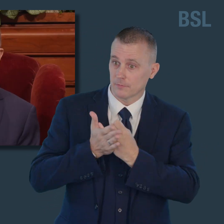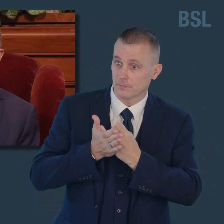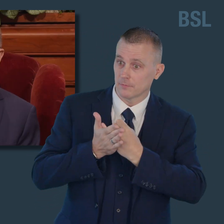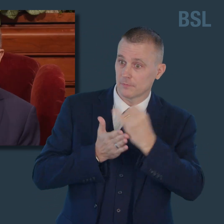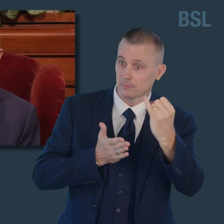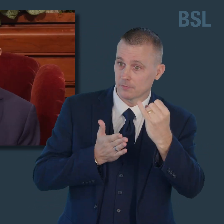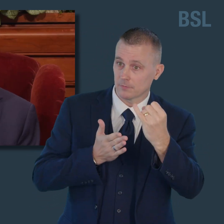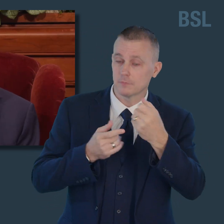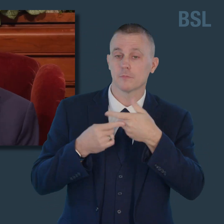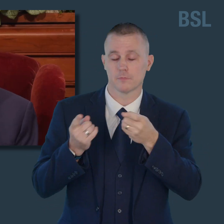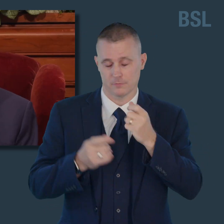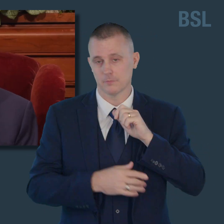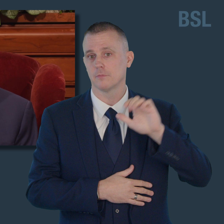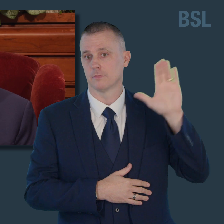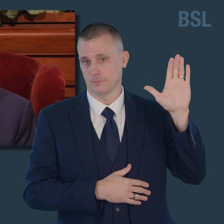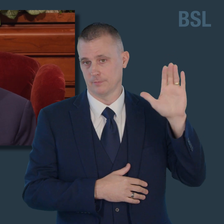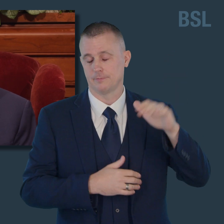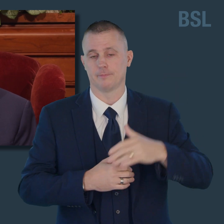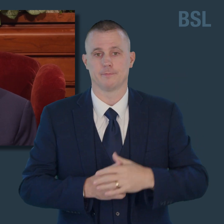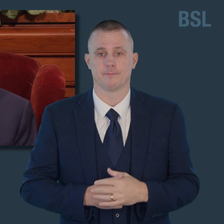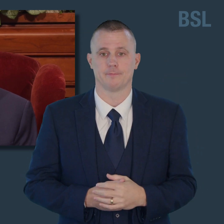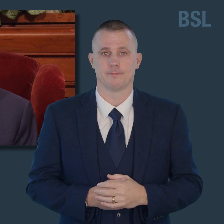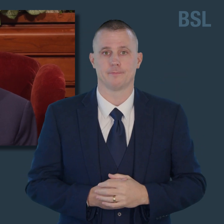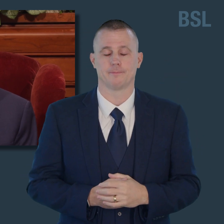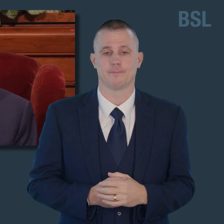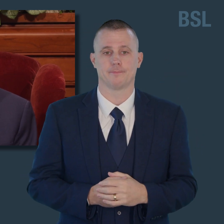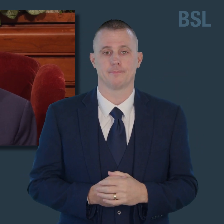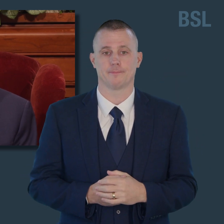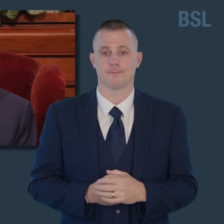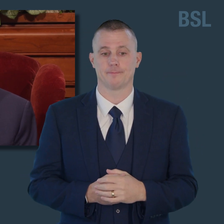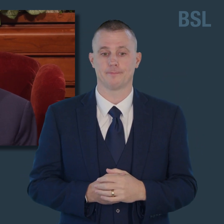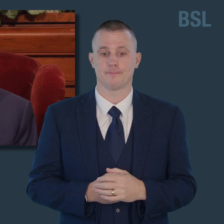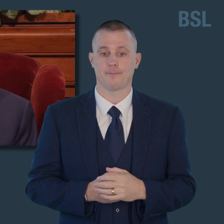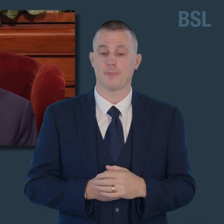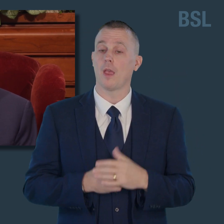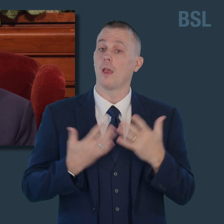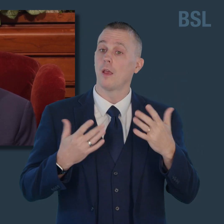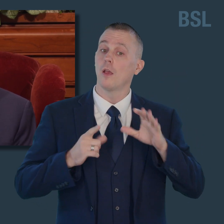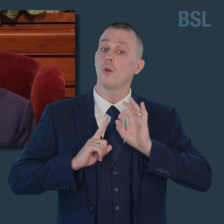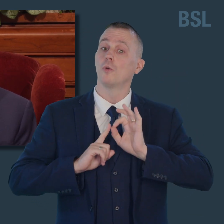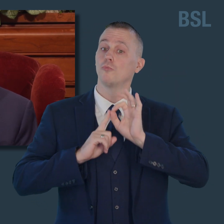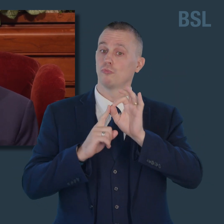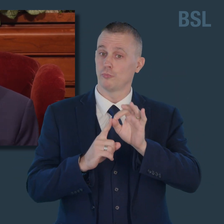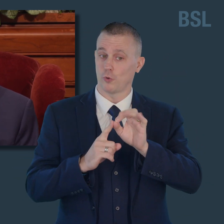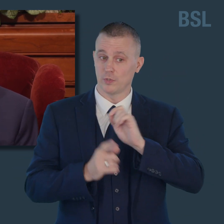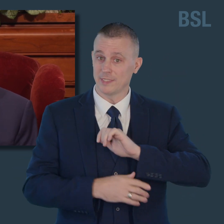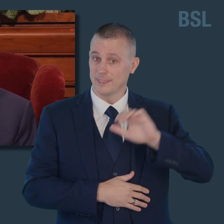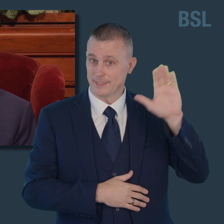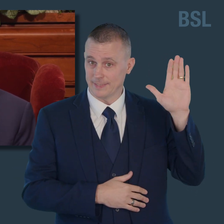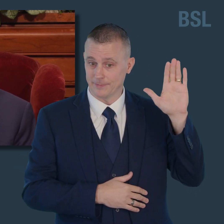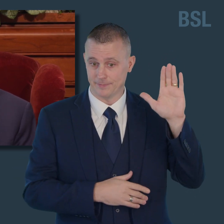Those opposed, if any, may manifest it. It is proposed that we sustain